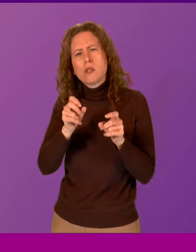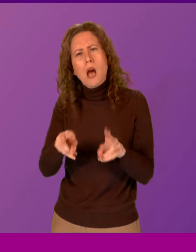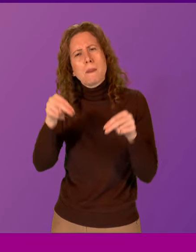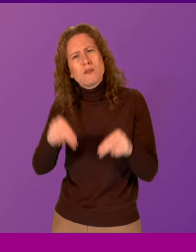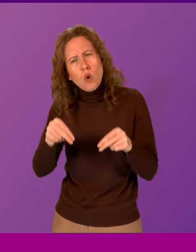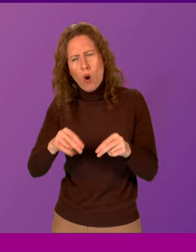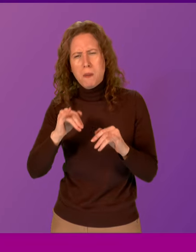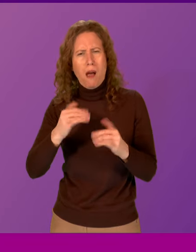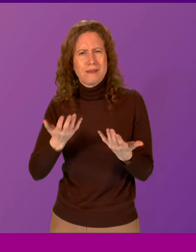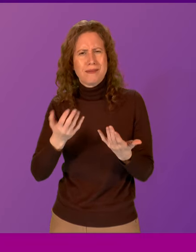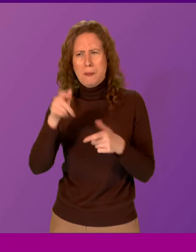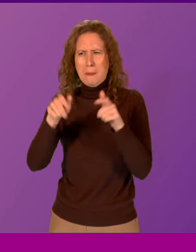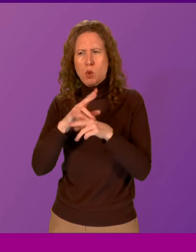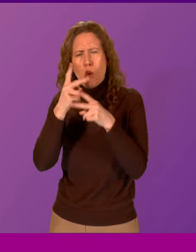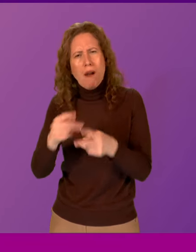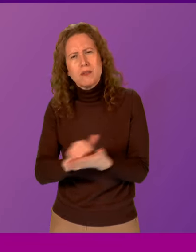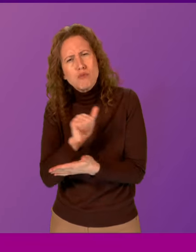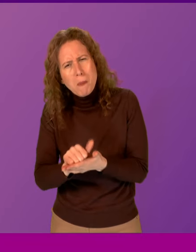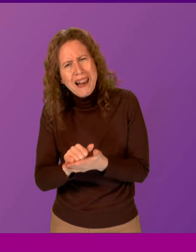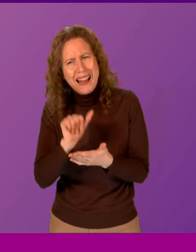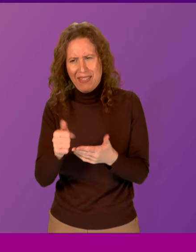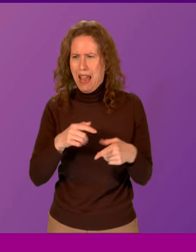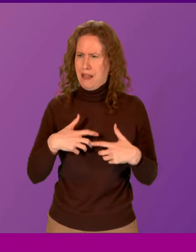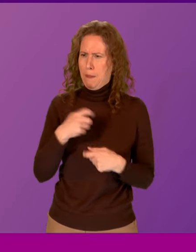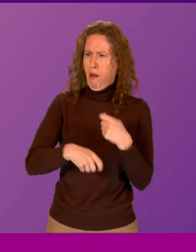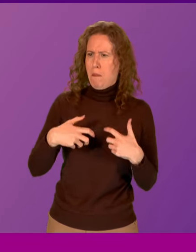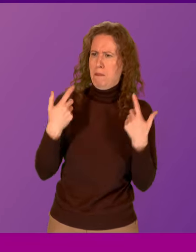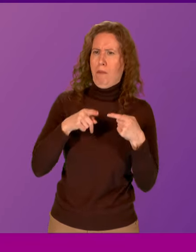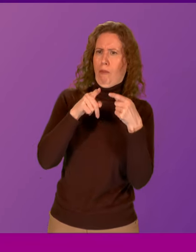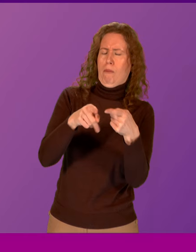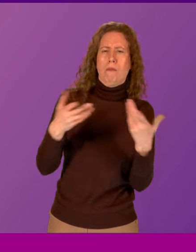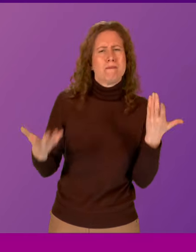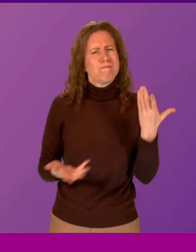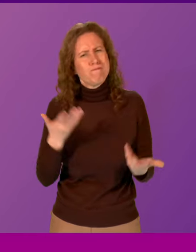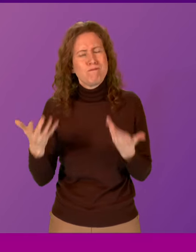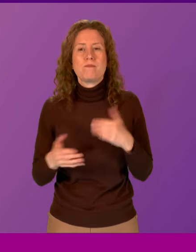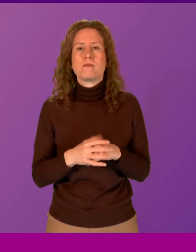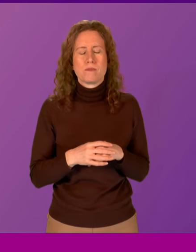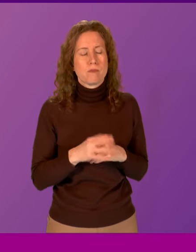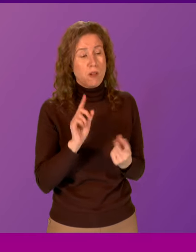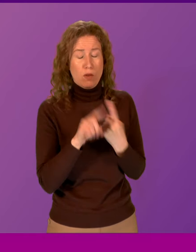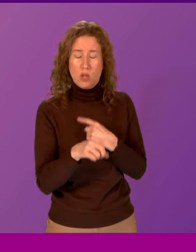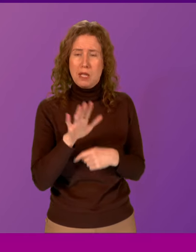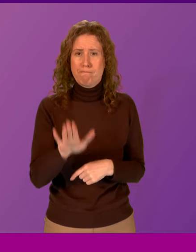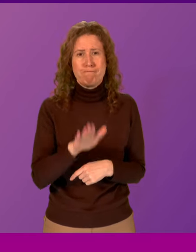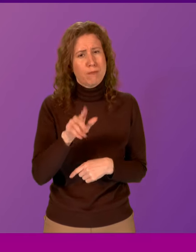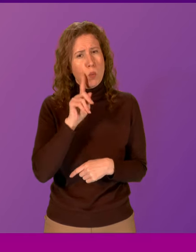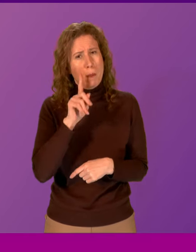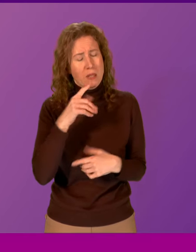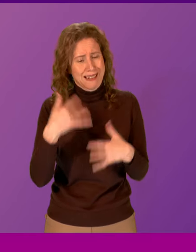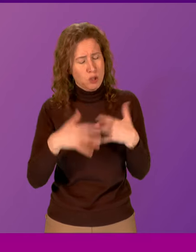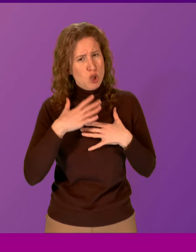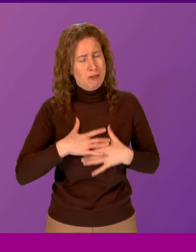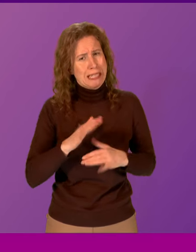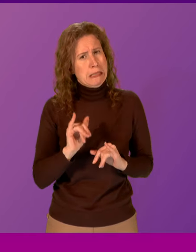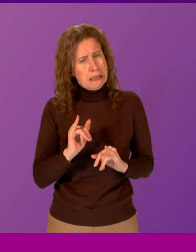promised to do? The First Minister. My sympathy goes to Kirstein for the injuries that she has suffered. But just to say to